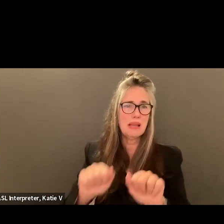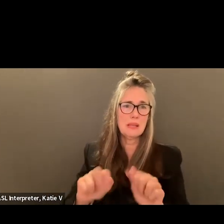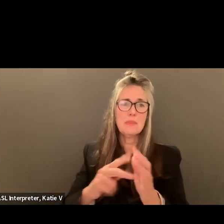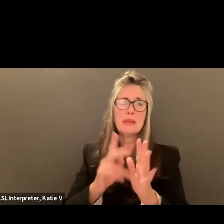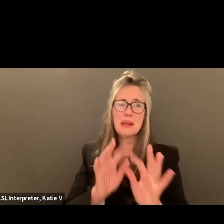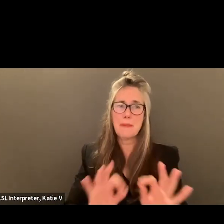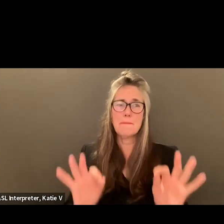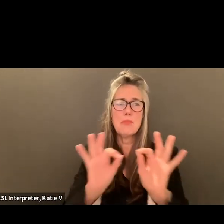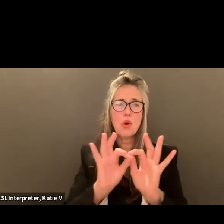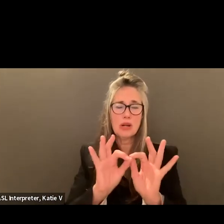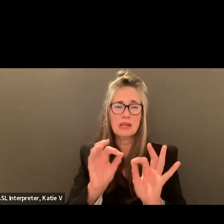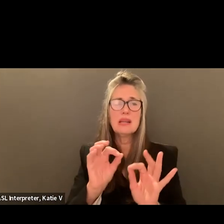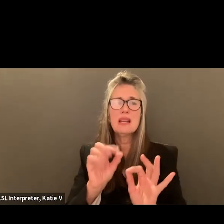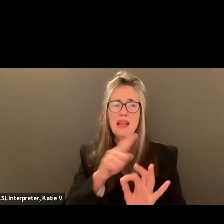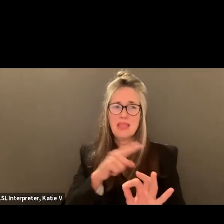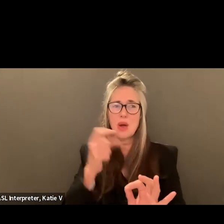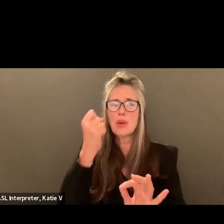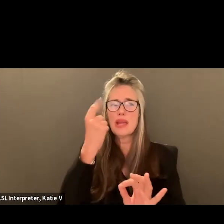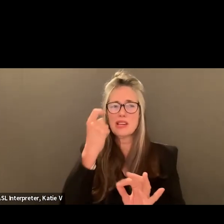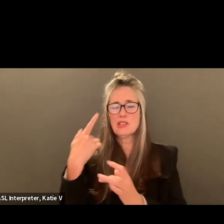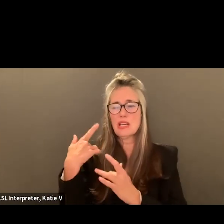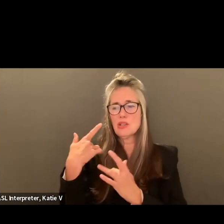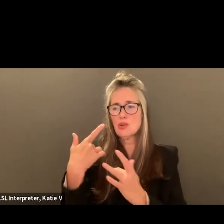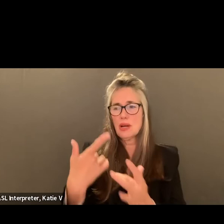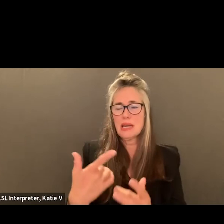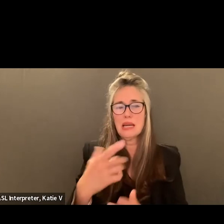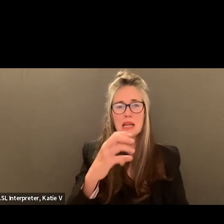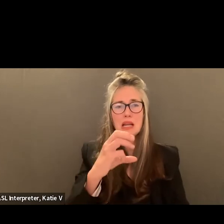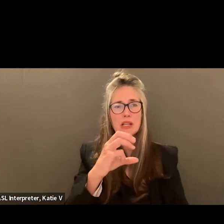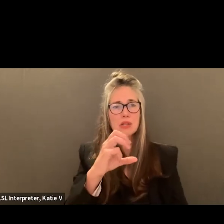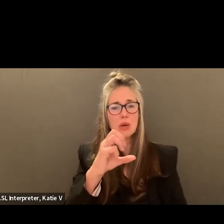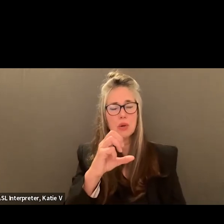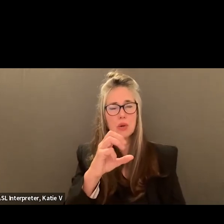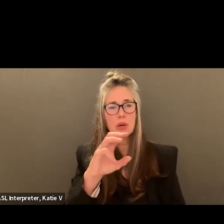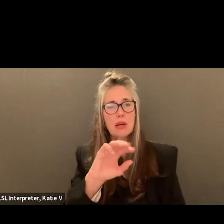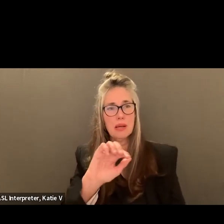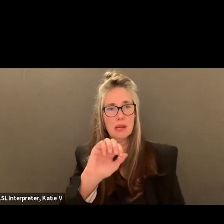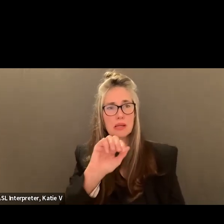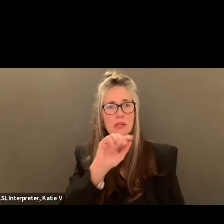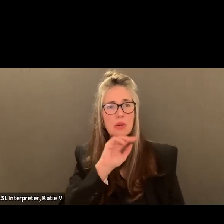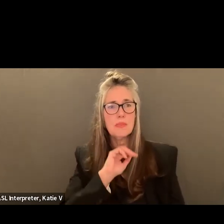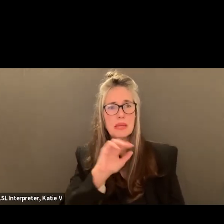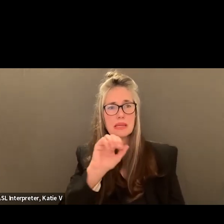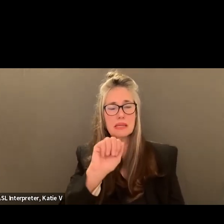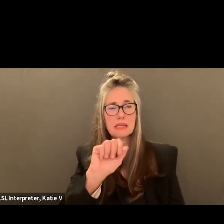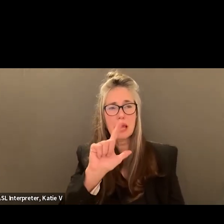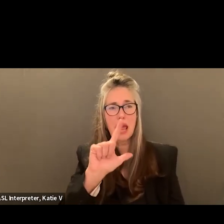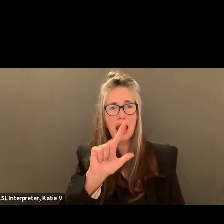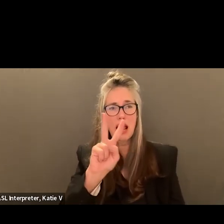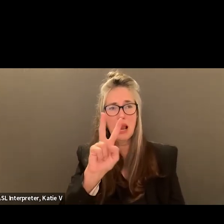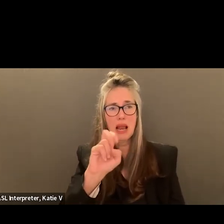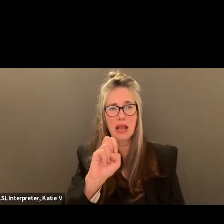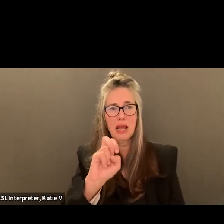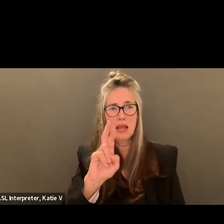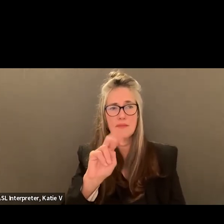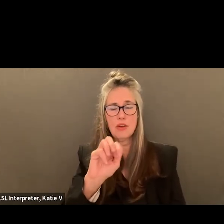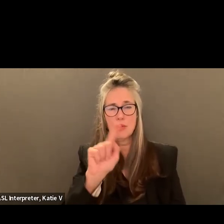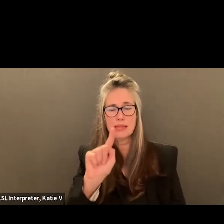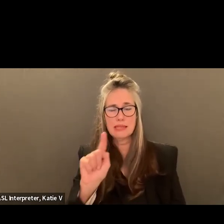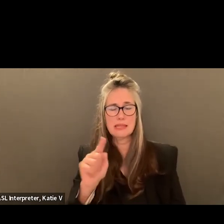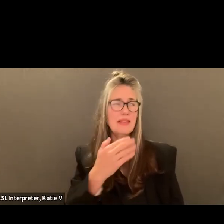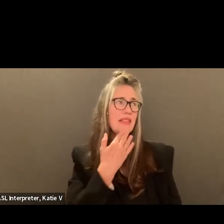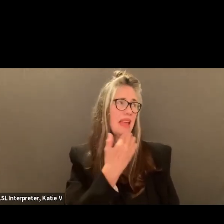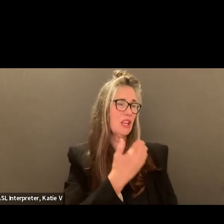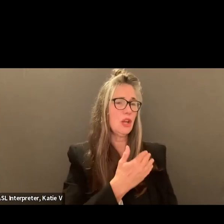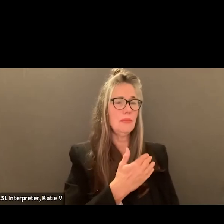Yes. I can bring that back. And can I just add on? sorry. Go ahead, Ms. Alvarez. Go ahead, please. Thank you. I'm also interested in,